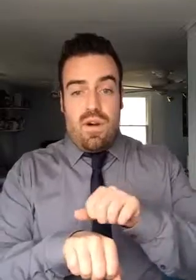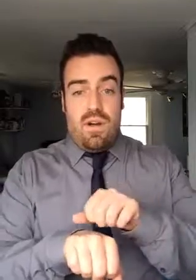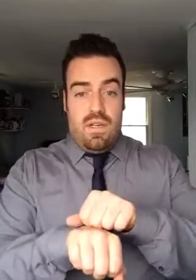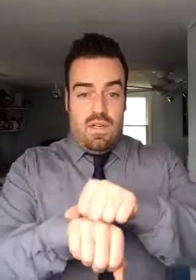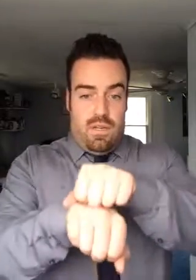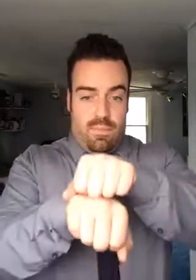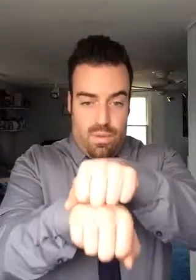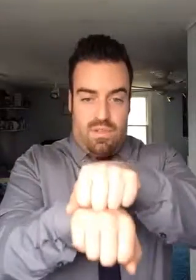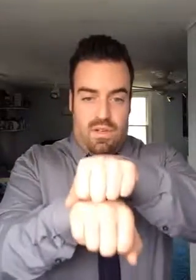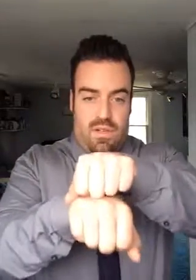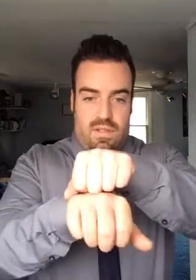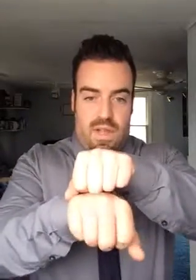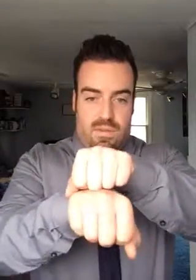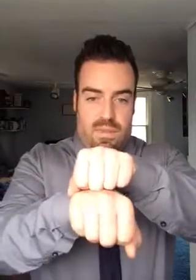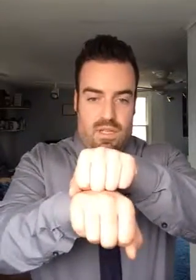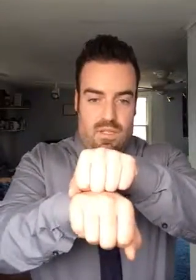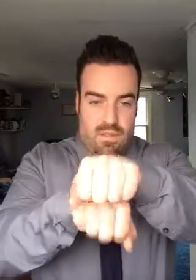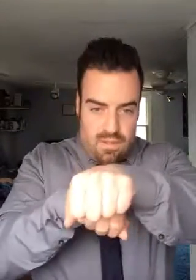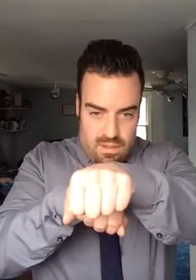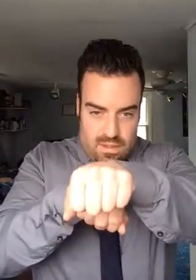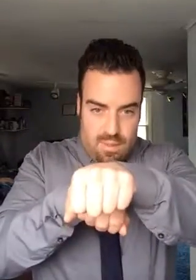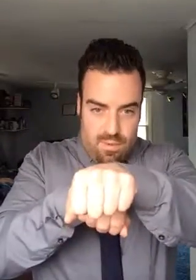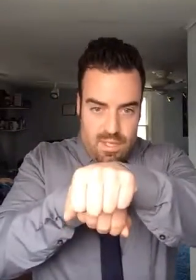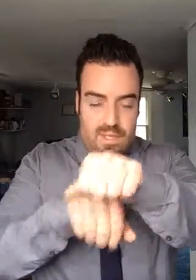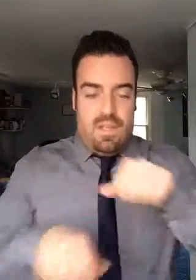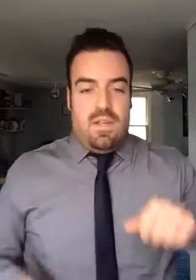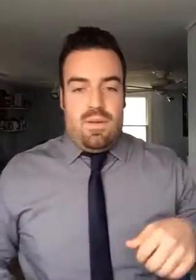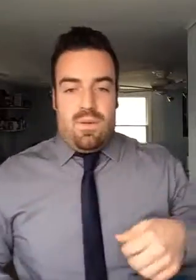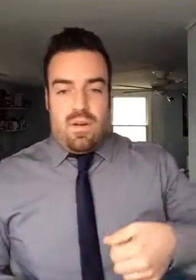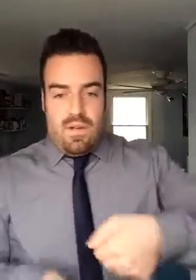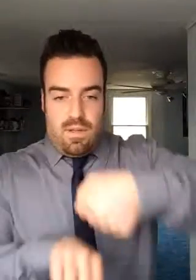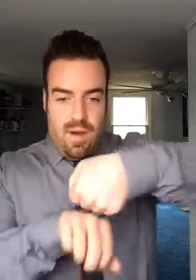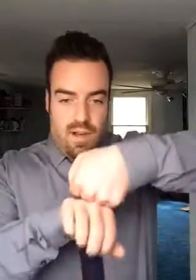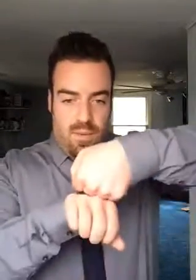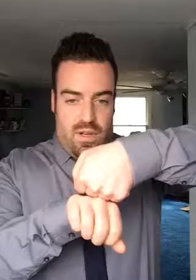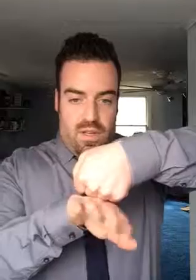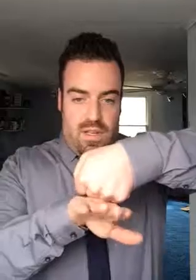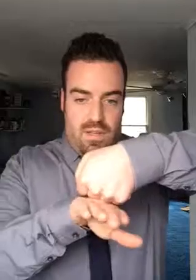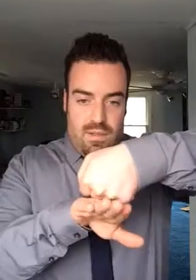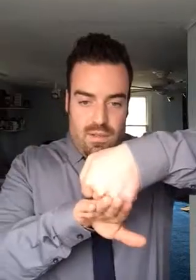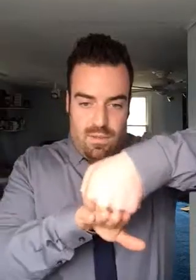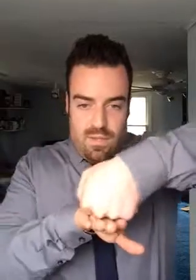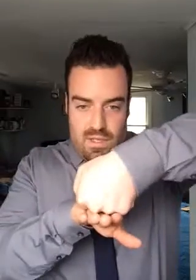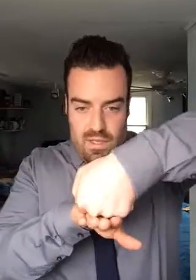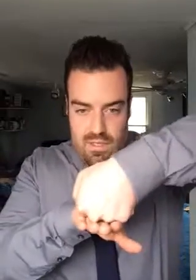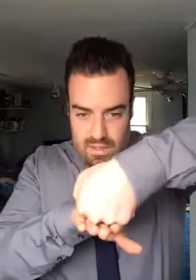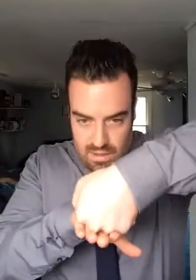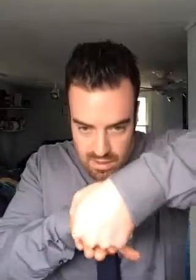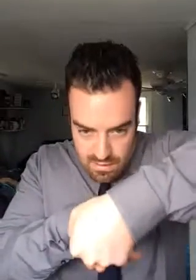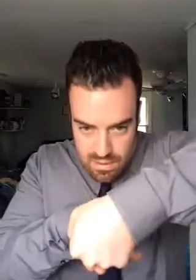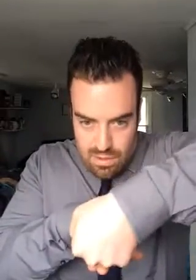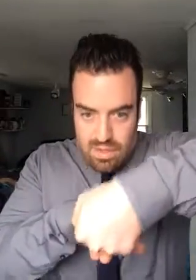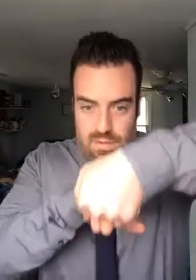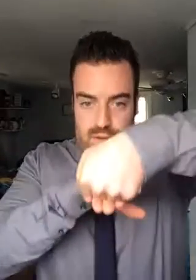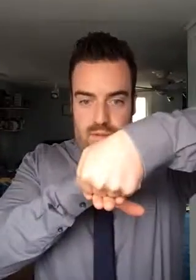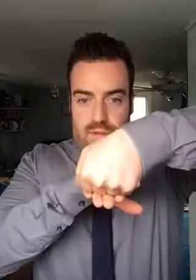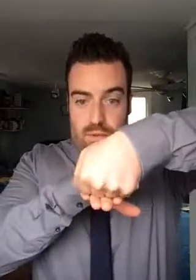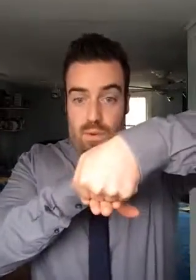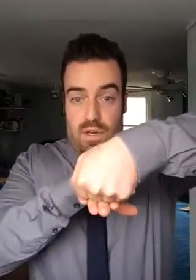far posterior. So that would be that movement, where the rounded part of the knee would leave the joint forward.